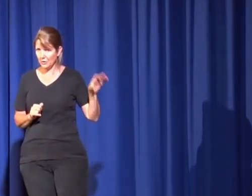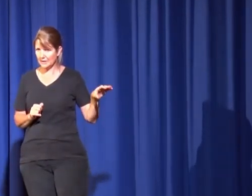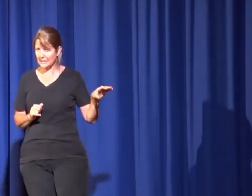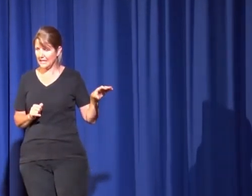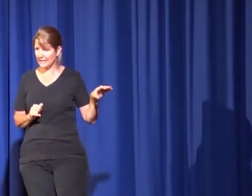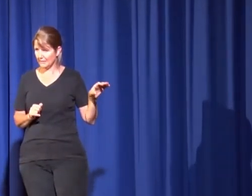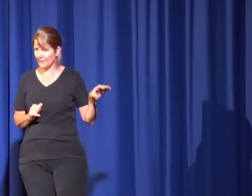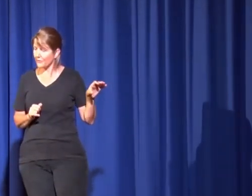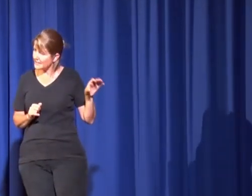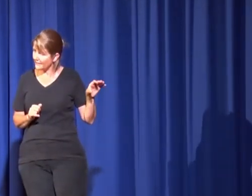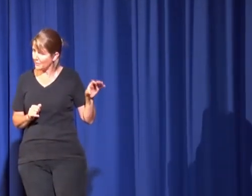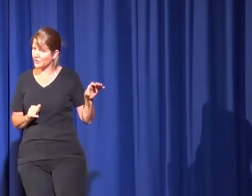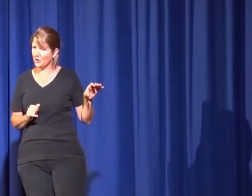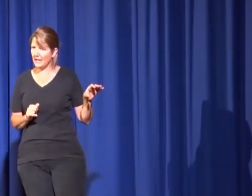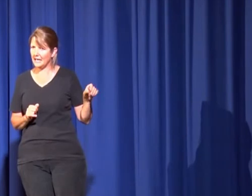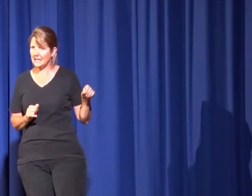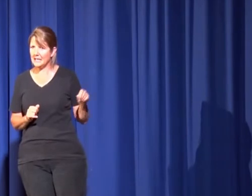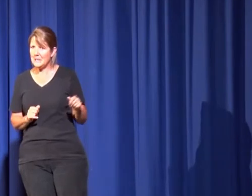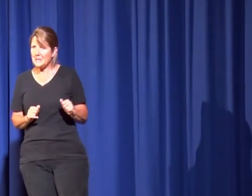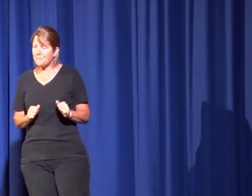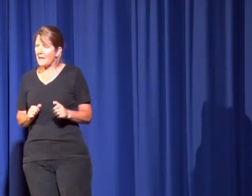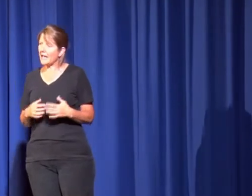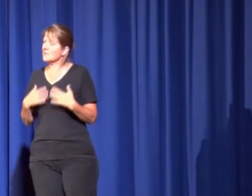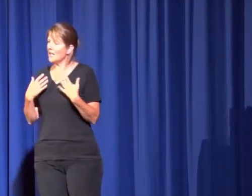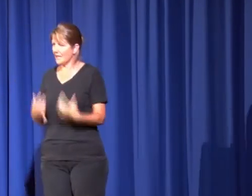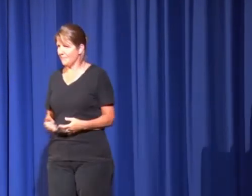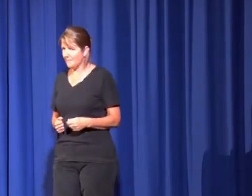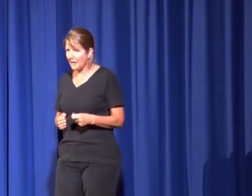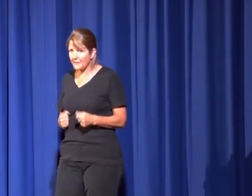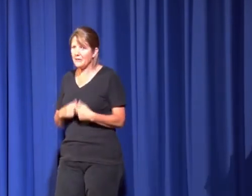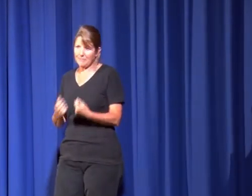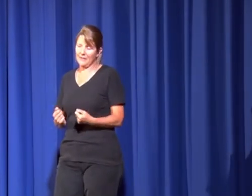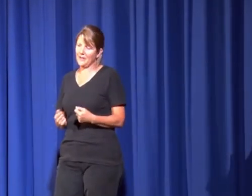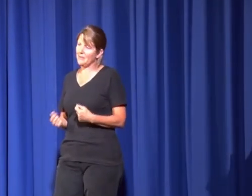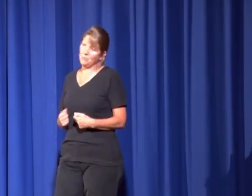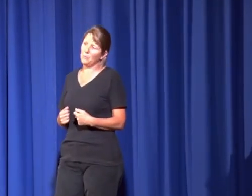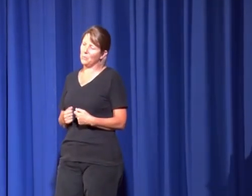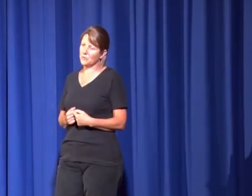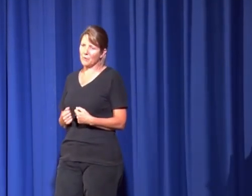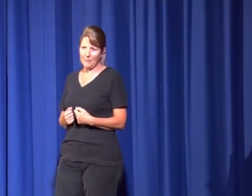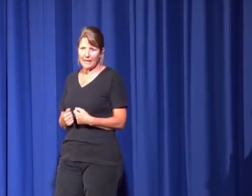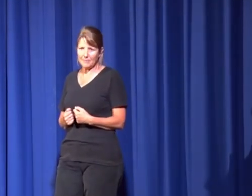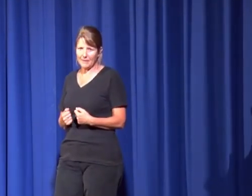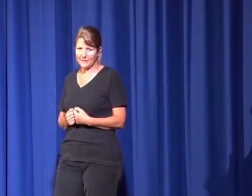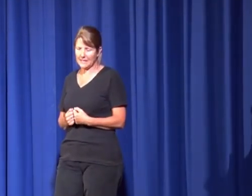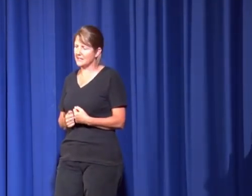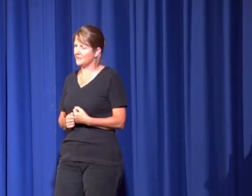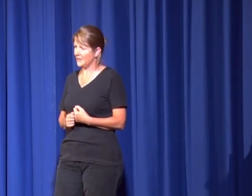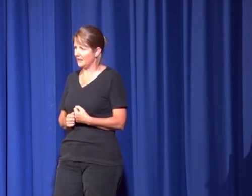loyalty to my friends and that was okay. And it was like my faith in my family was repaid by my dad's faith